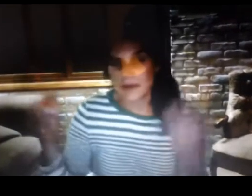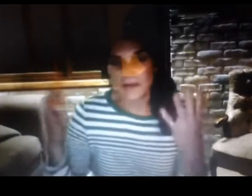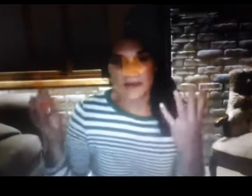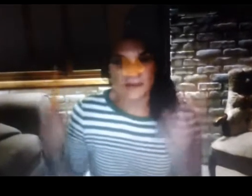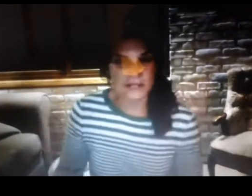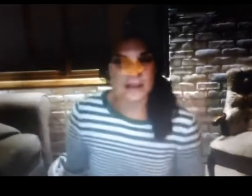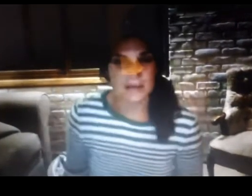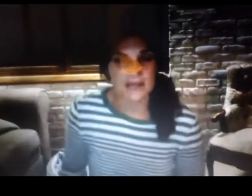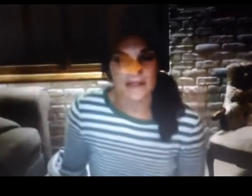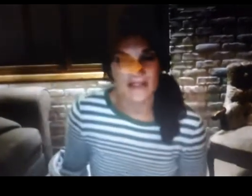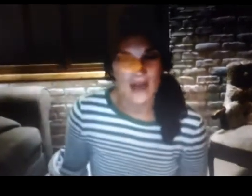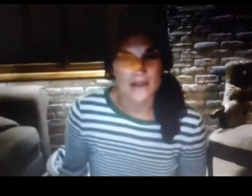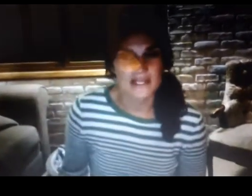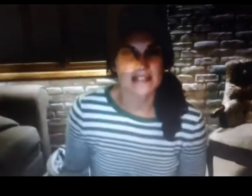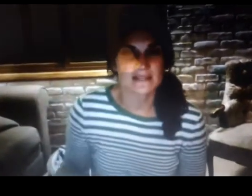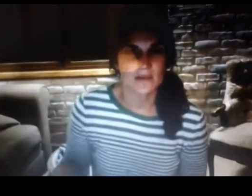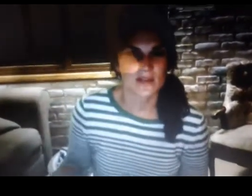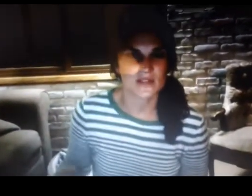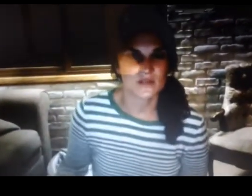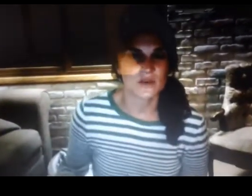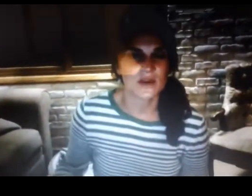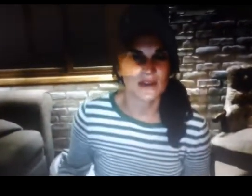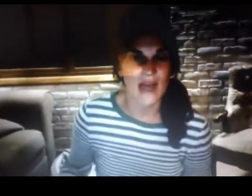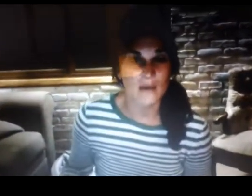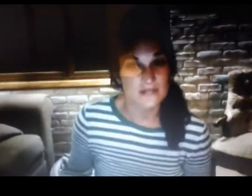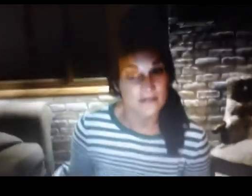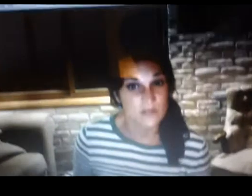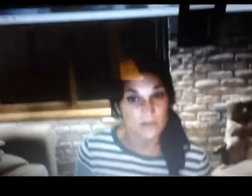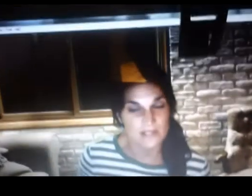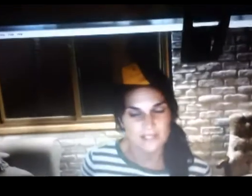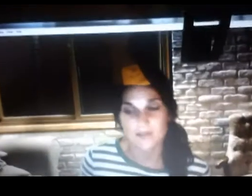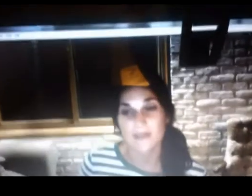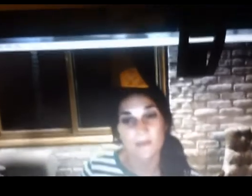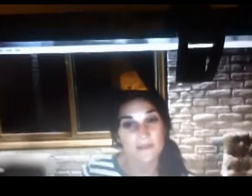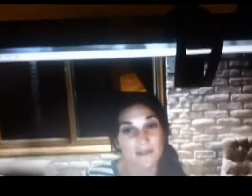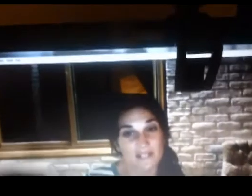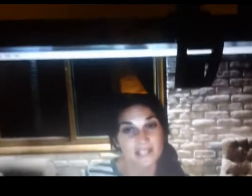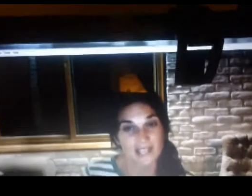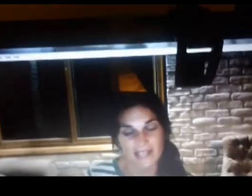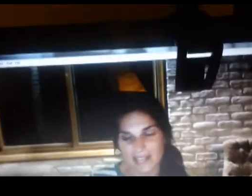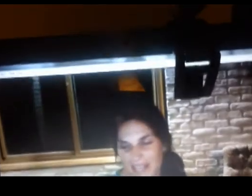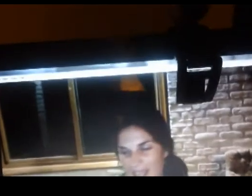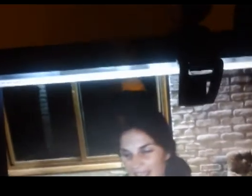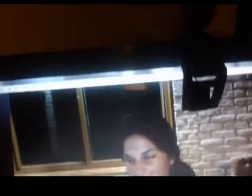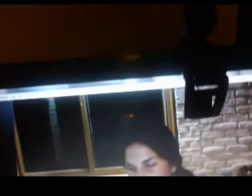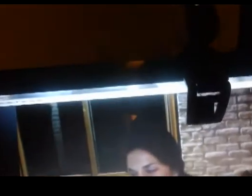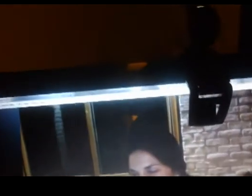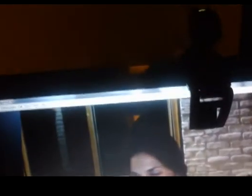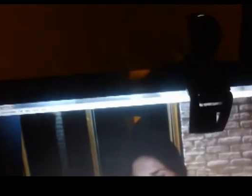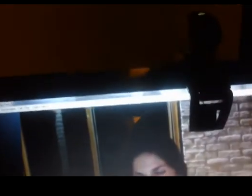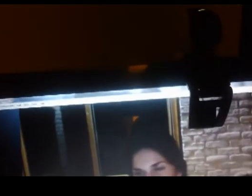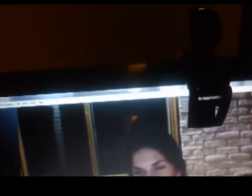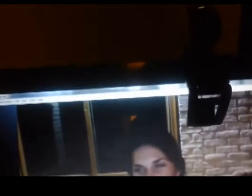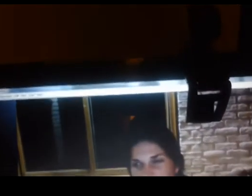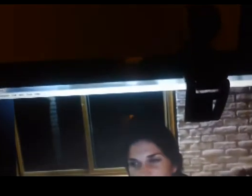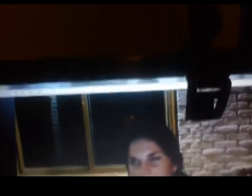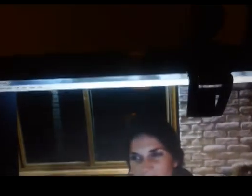is going to be living in the house has to put in 200 hours of service so they were there tonight and just the sweetest couple